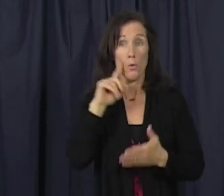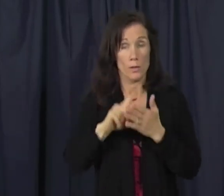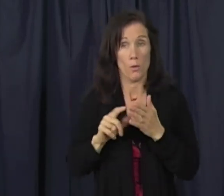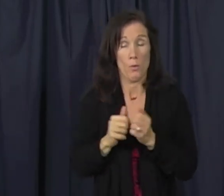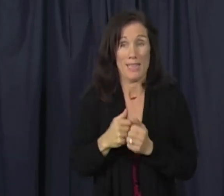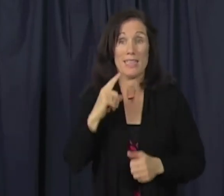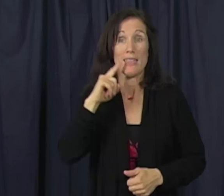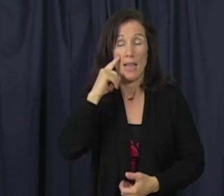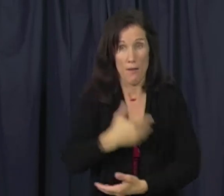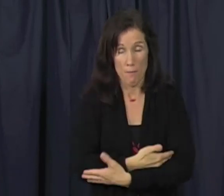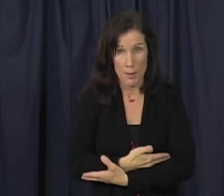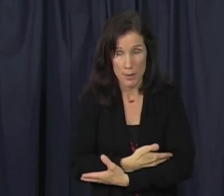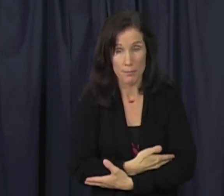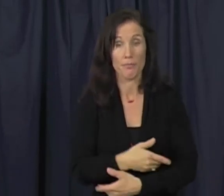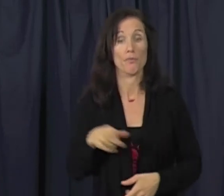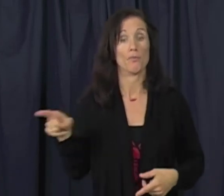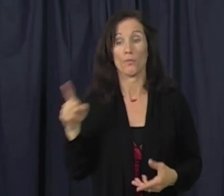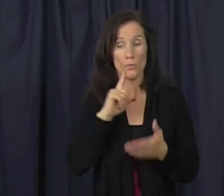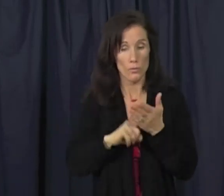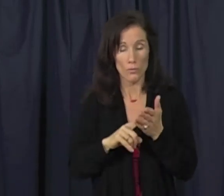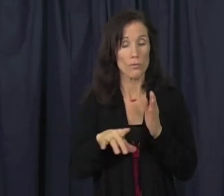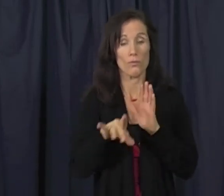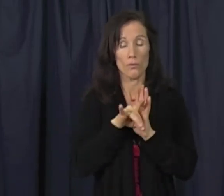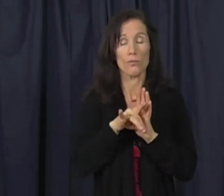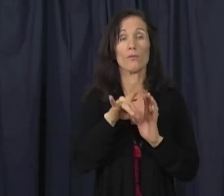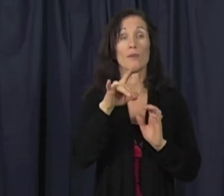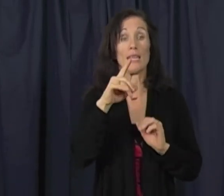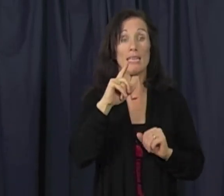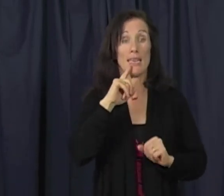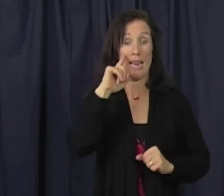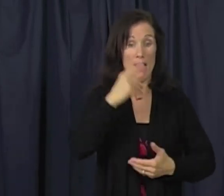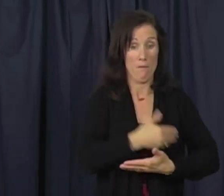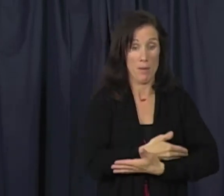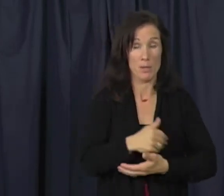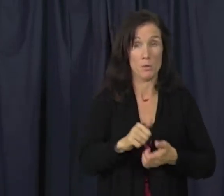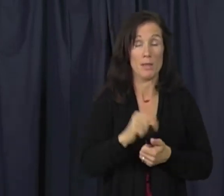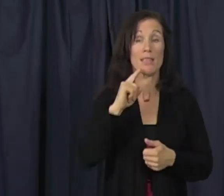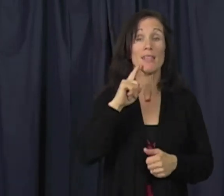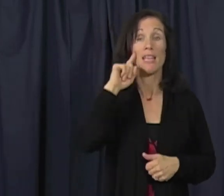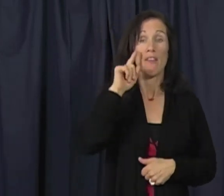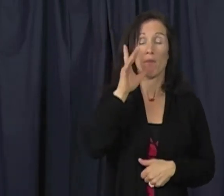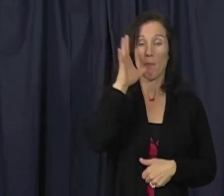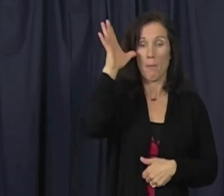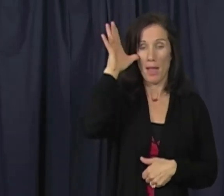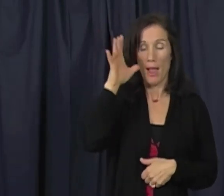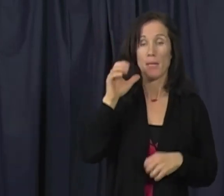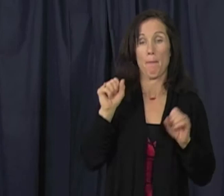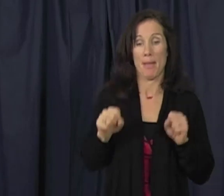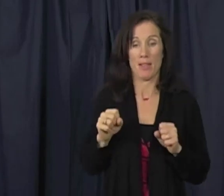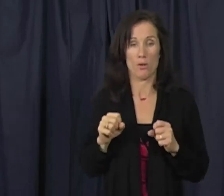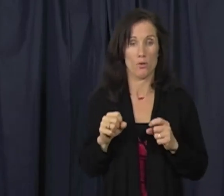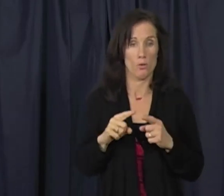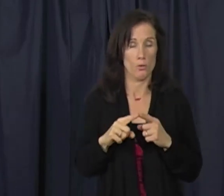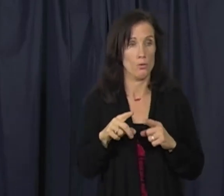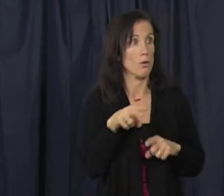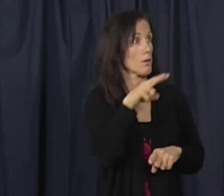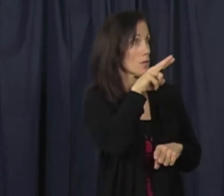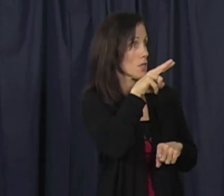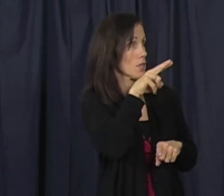ability to gaze shift. Her research with deaf babies found that deaf babies with deaf parents are able